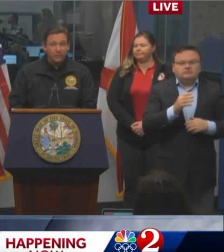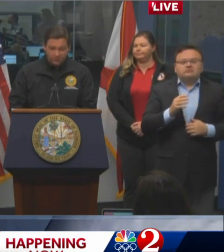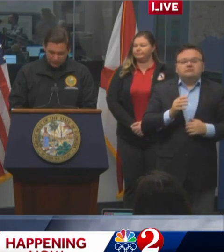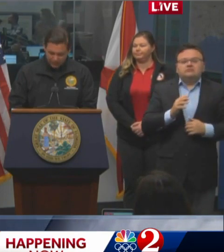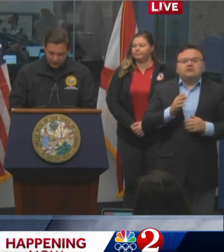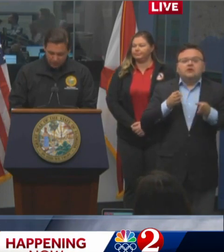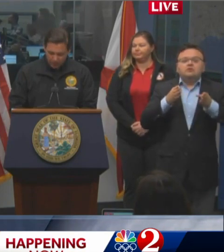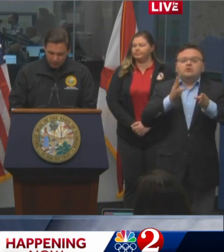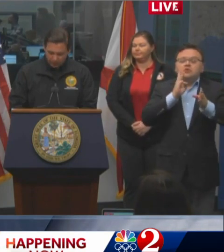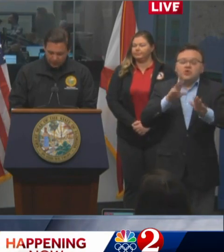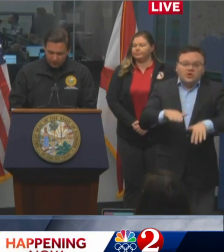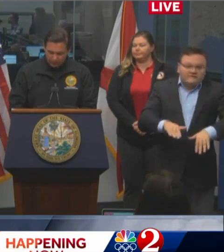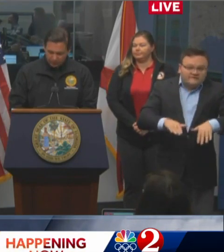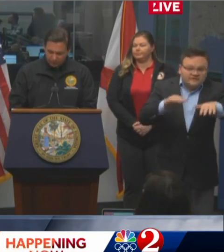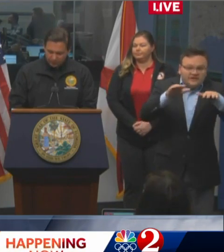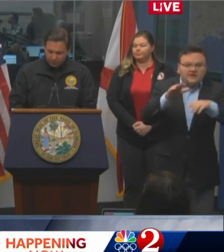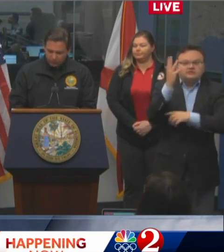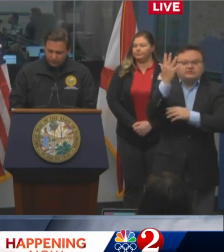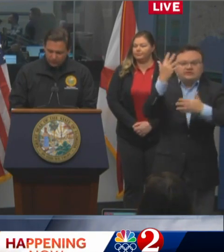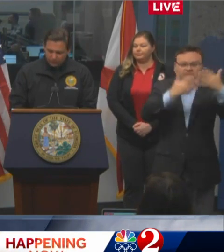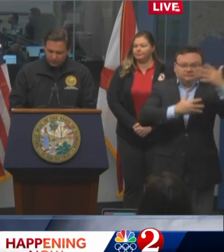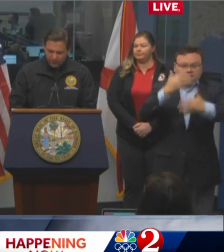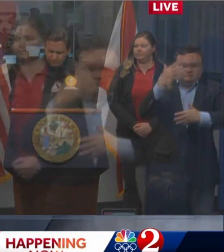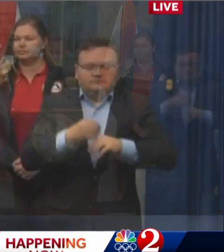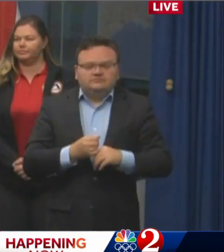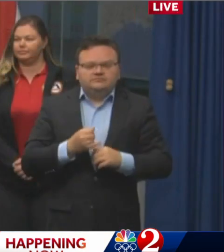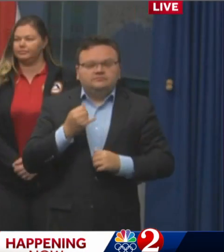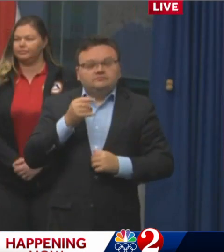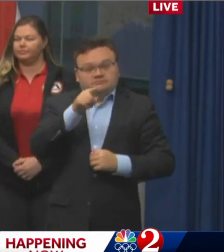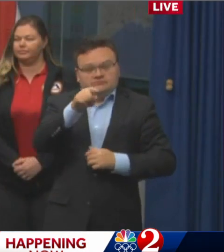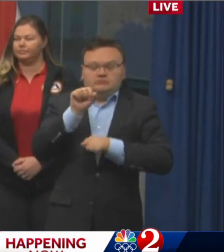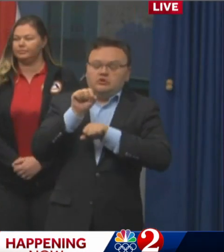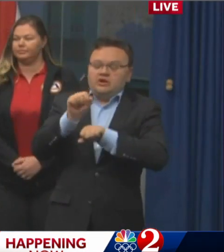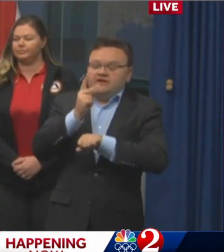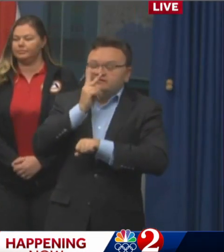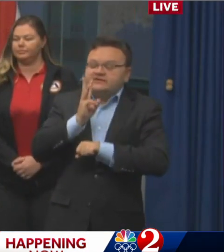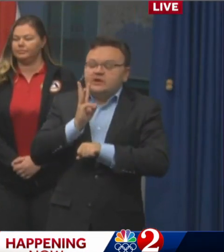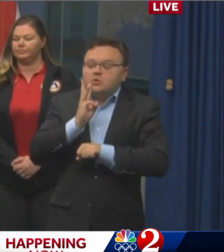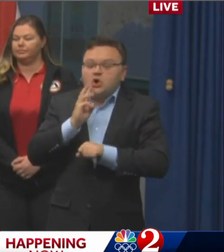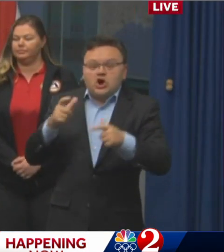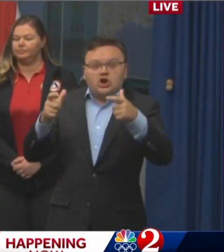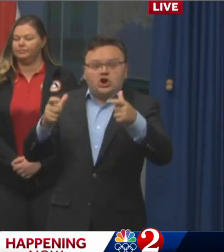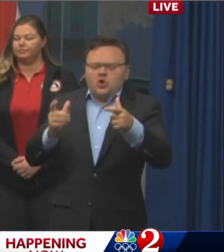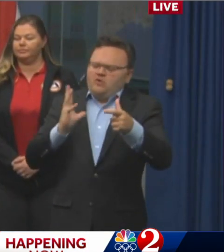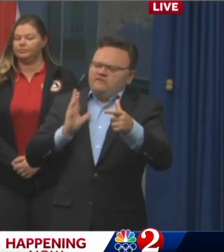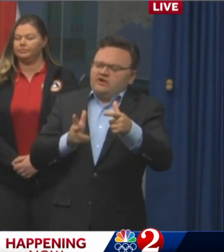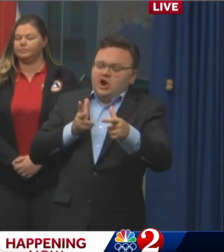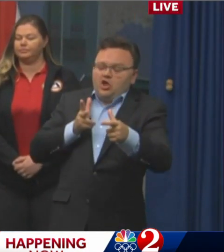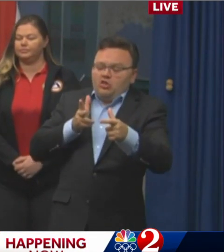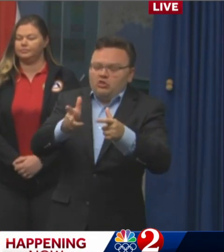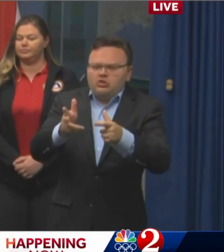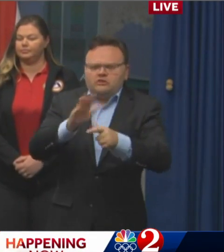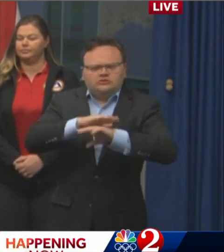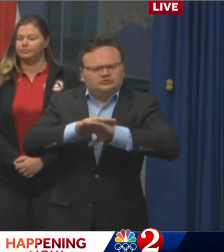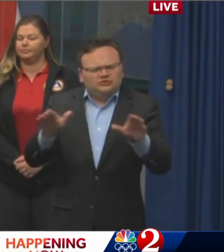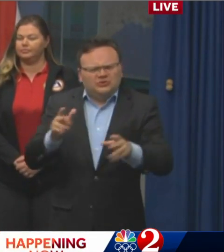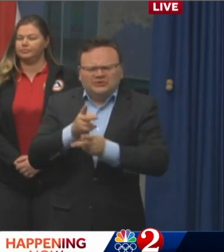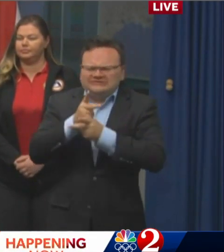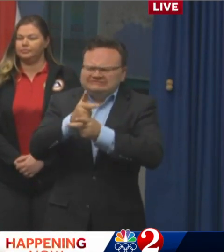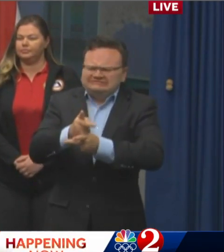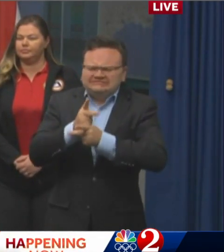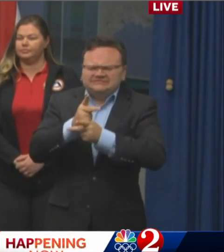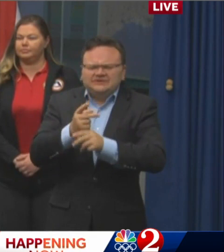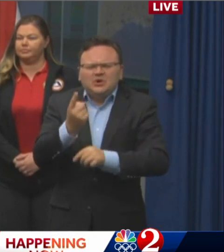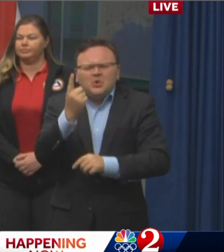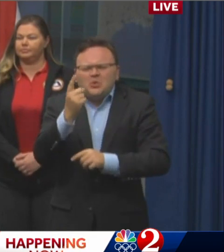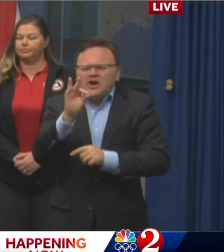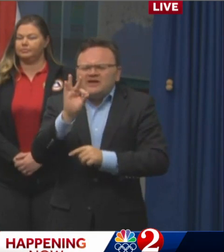vehicle into standing water. As little as 12 inches of fast moving water can carry away a small vehicle. Be aware of fallen